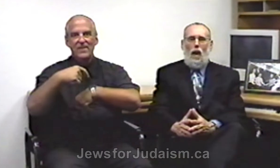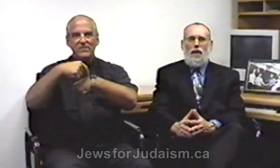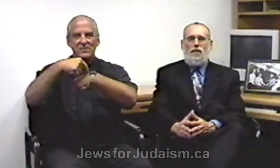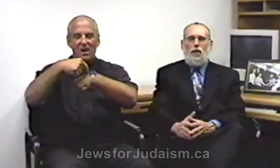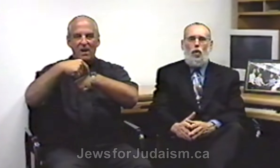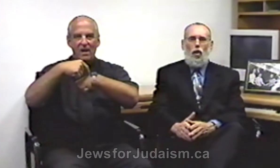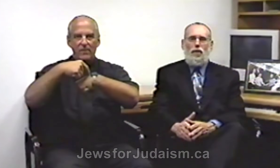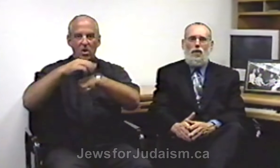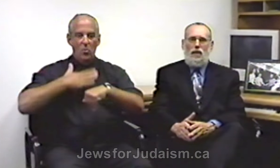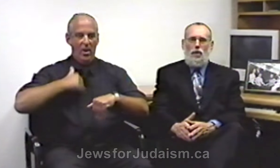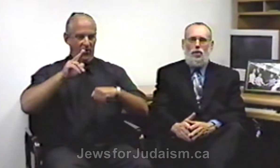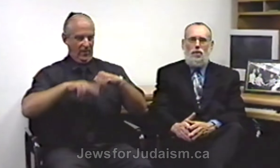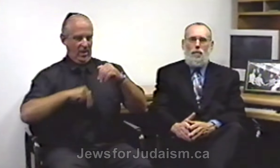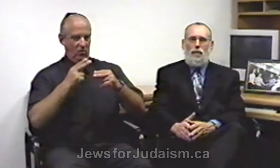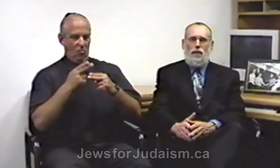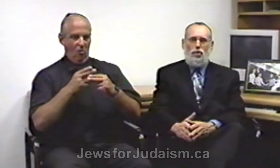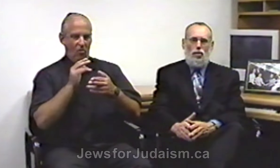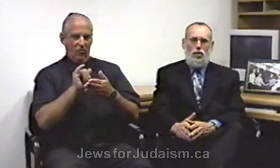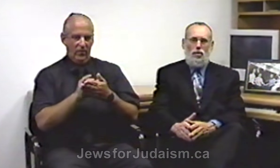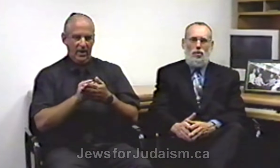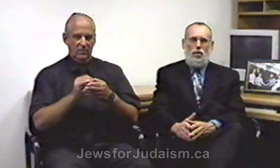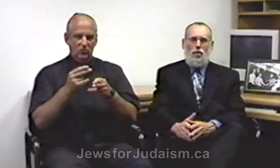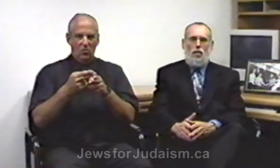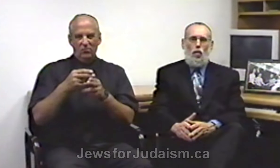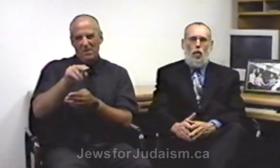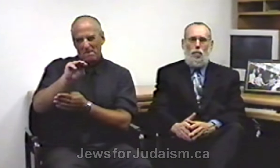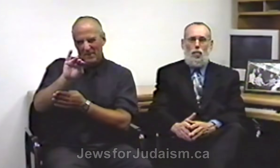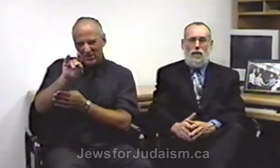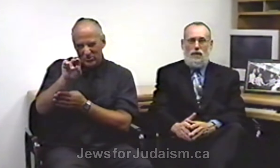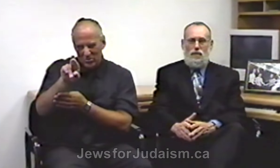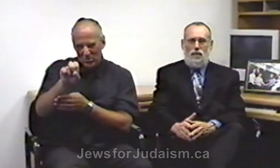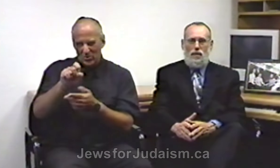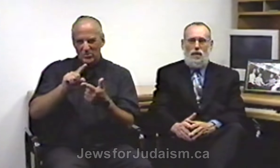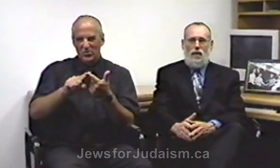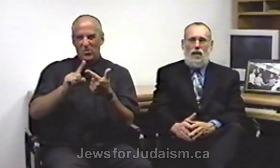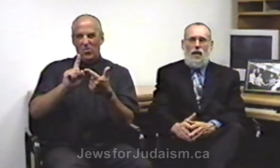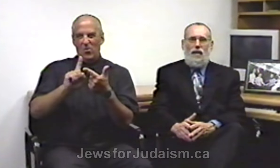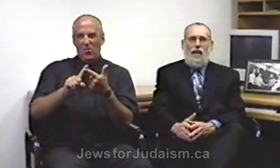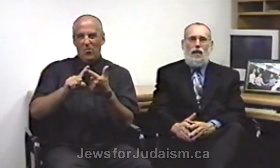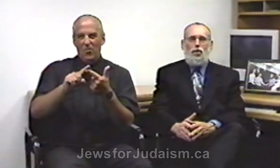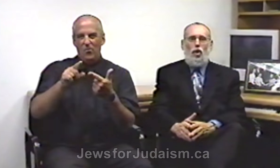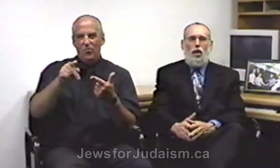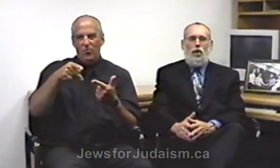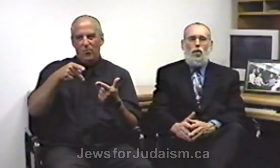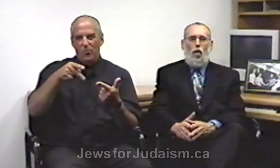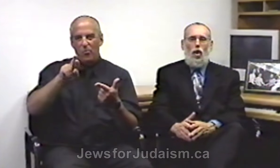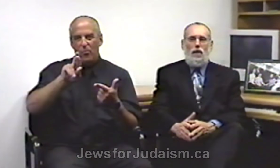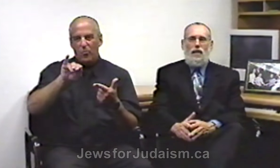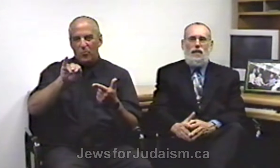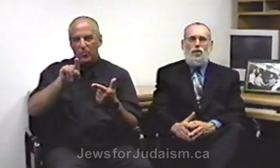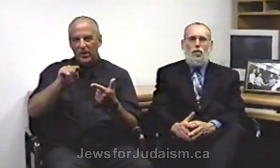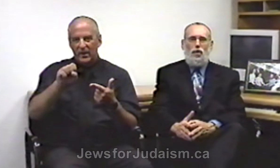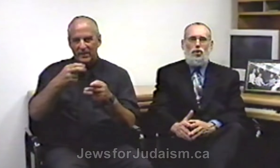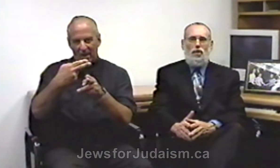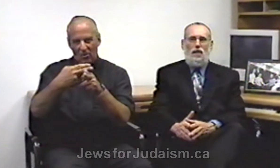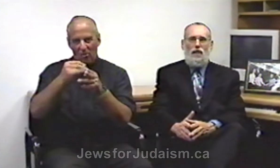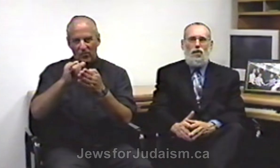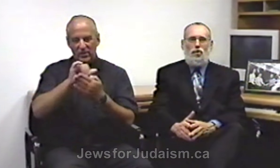rather than call their leaders ministers or priests, they started calling these Christian leaders